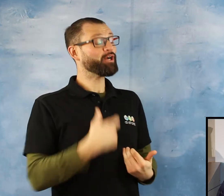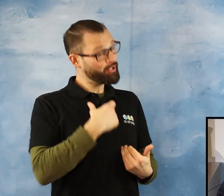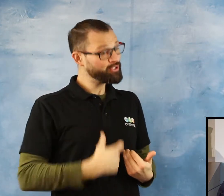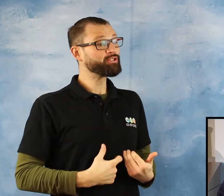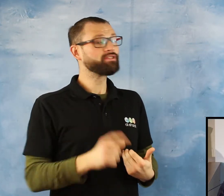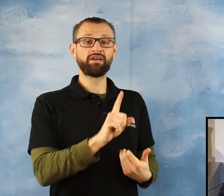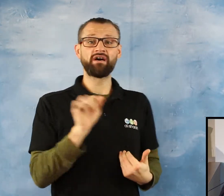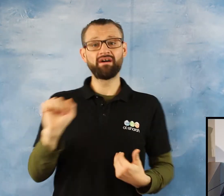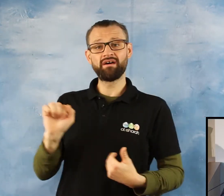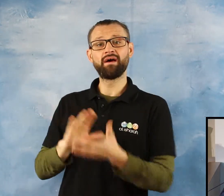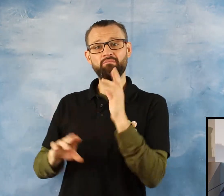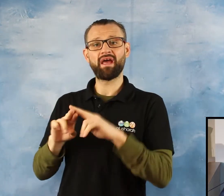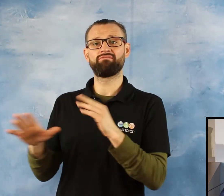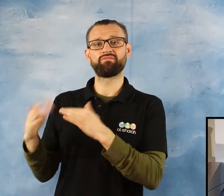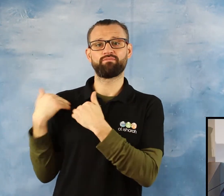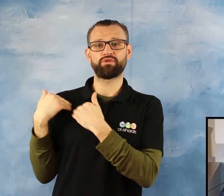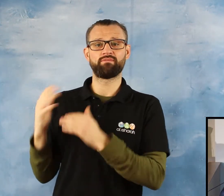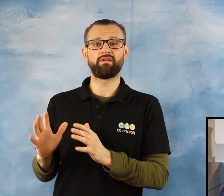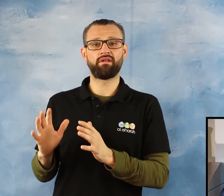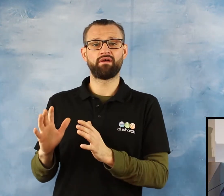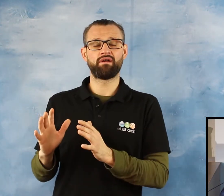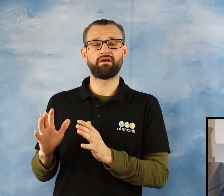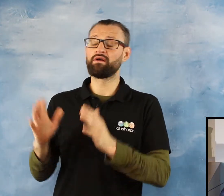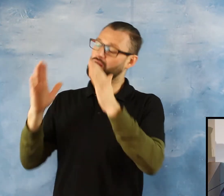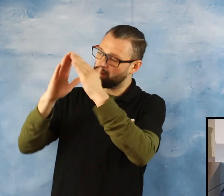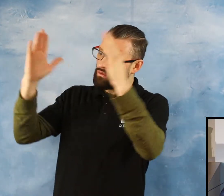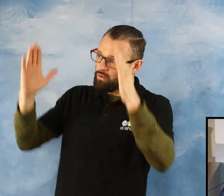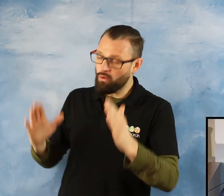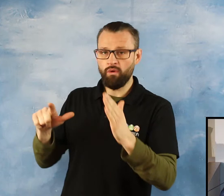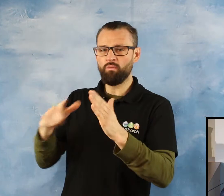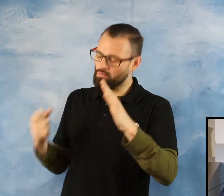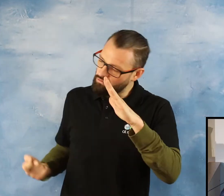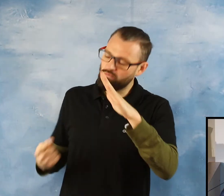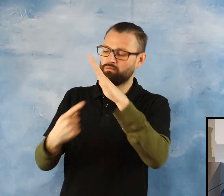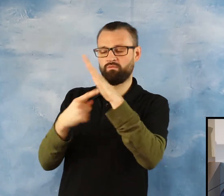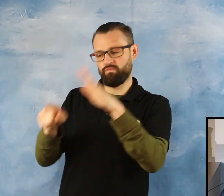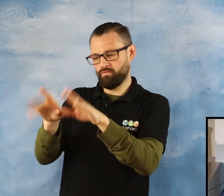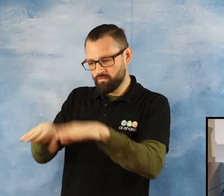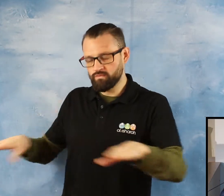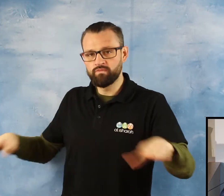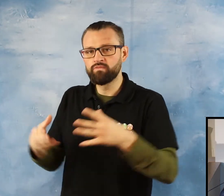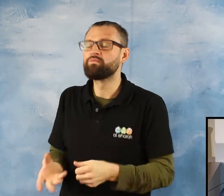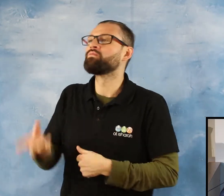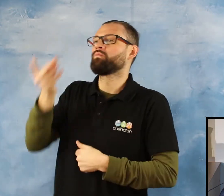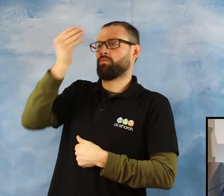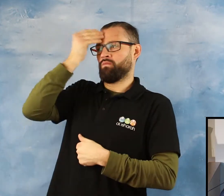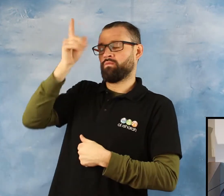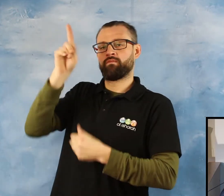The house is the main institution for them. The parents are the main teachers and